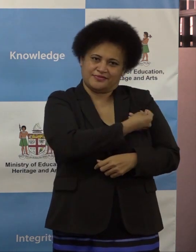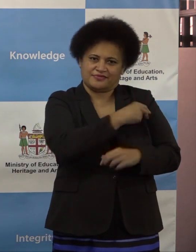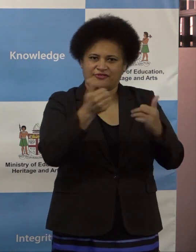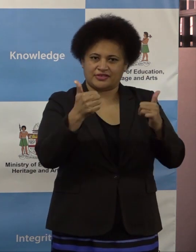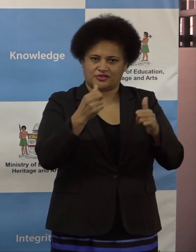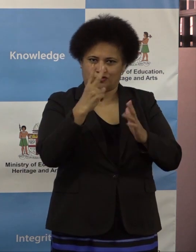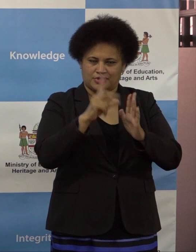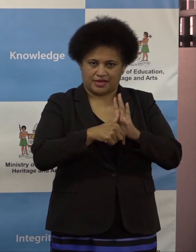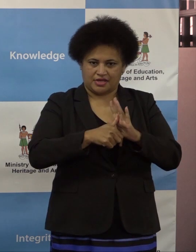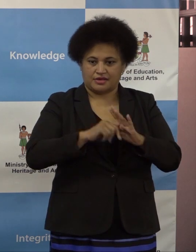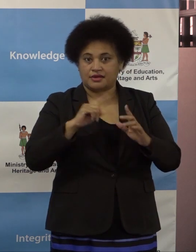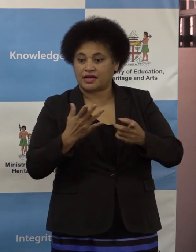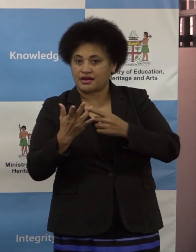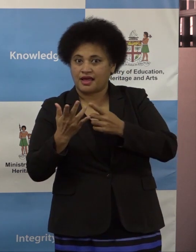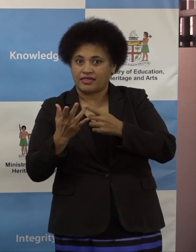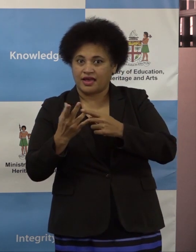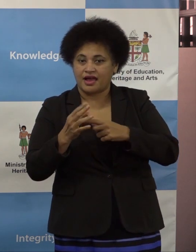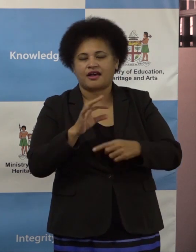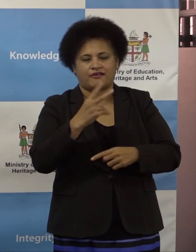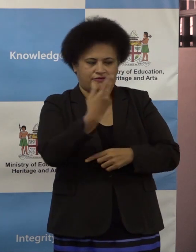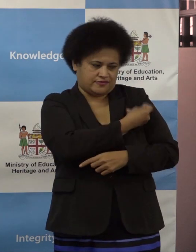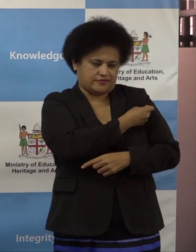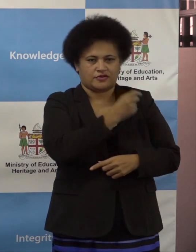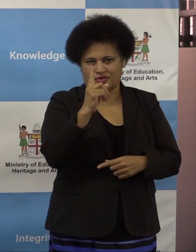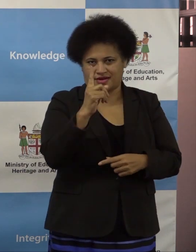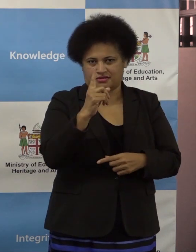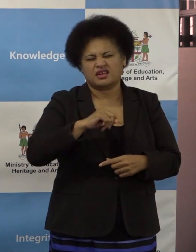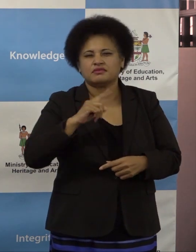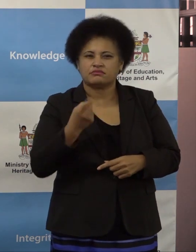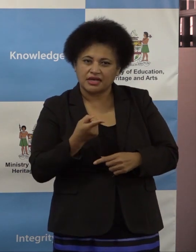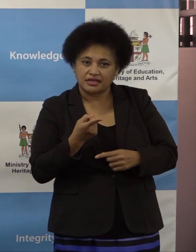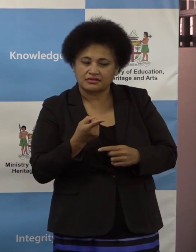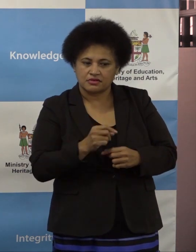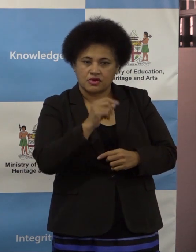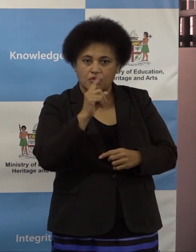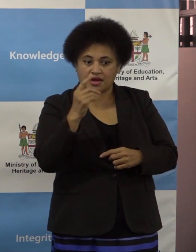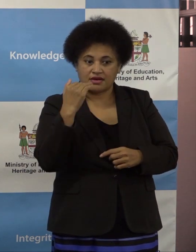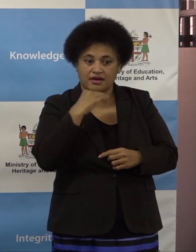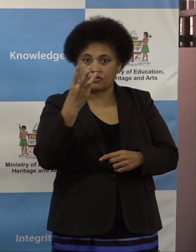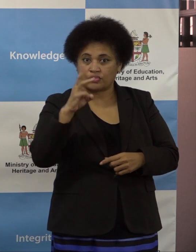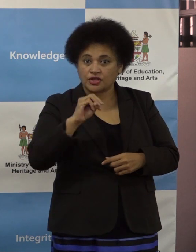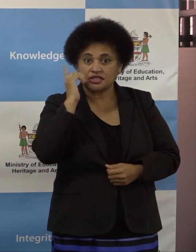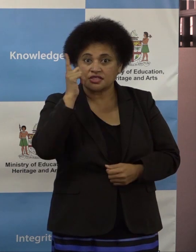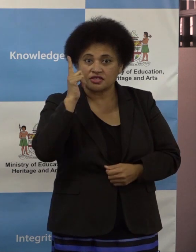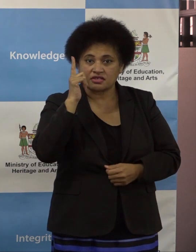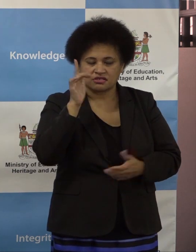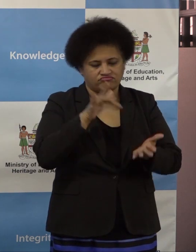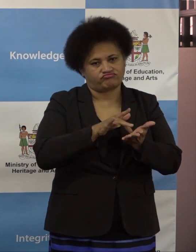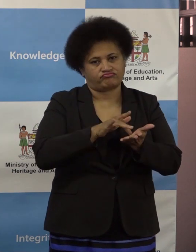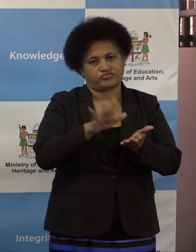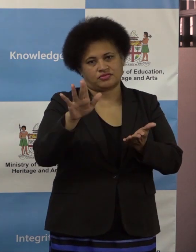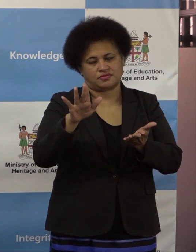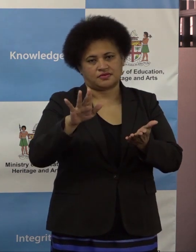have had their first jab. Unfortunately, 130 teachers were terminated